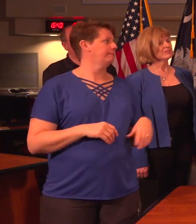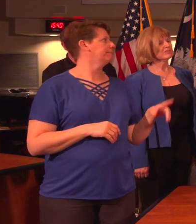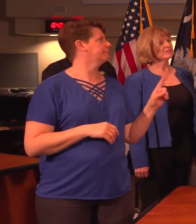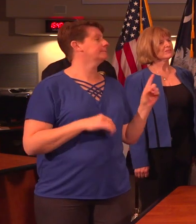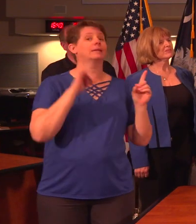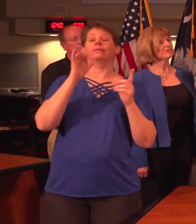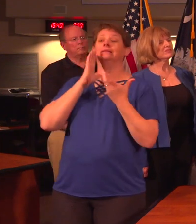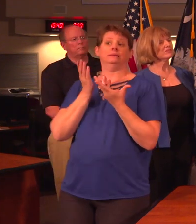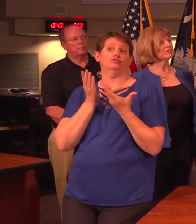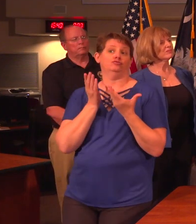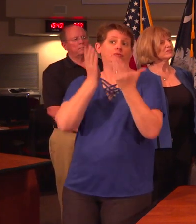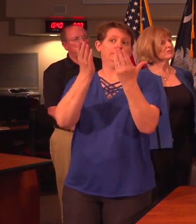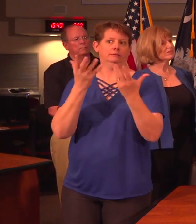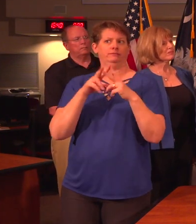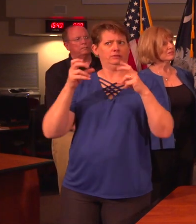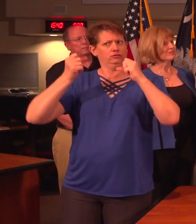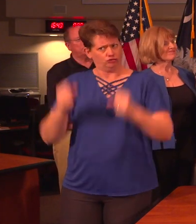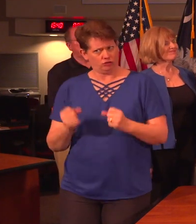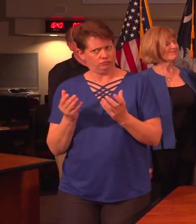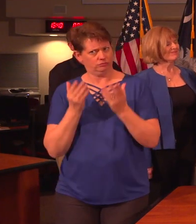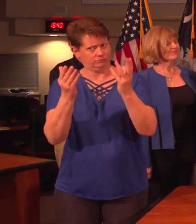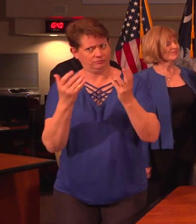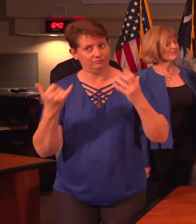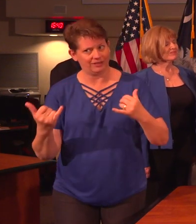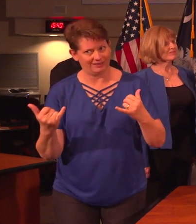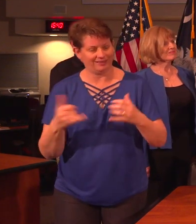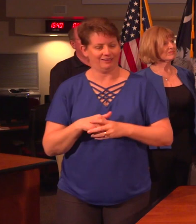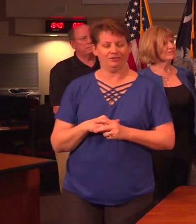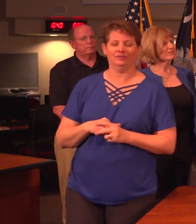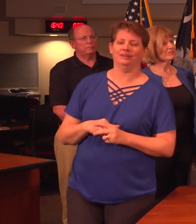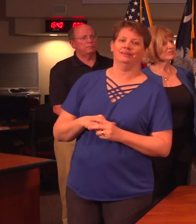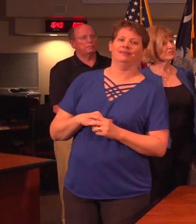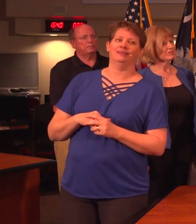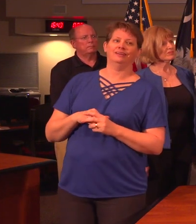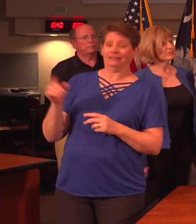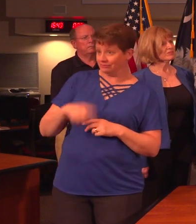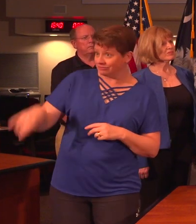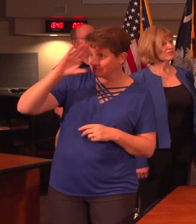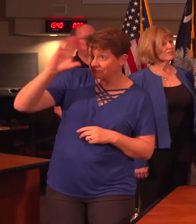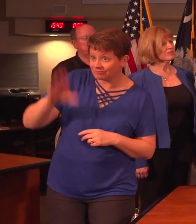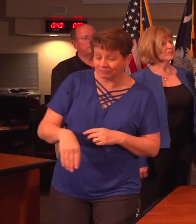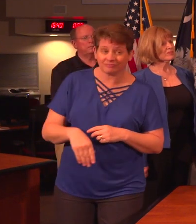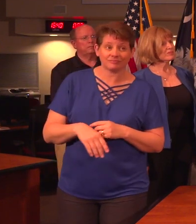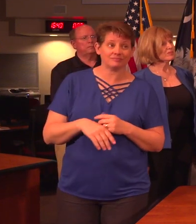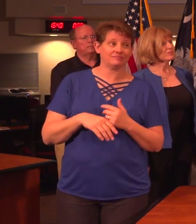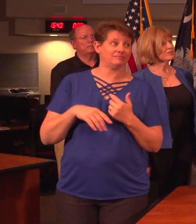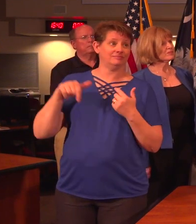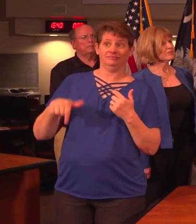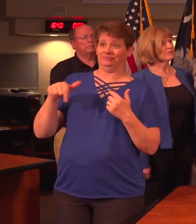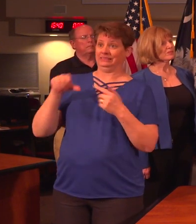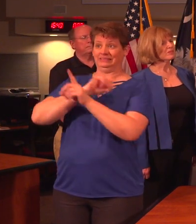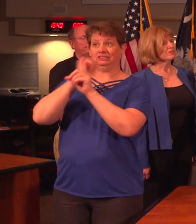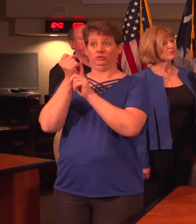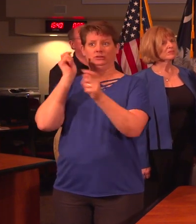That is a recommendation and a very strong suggestion at this point. But as you all know this is a fluid